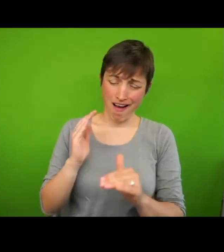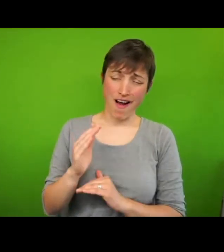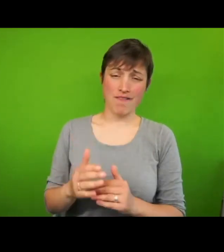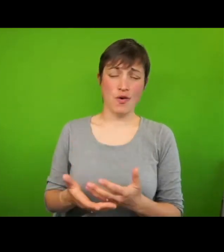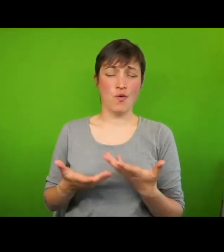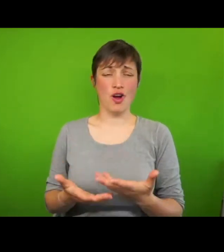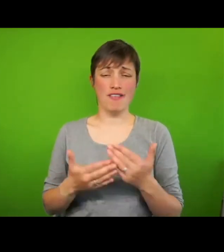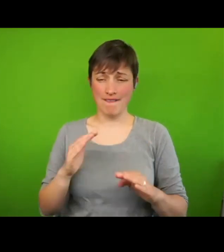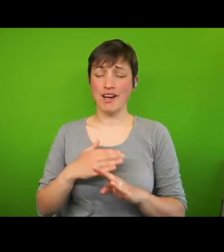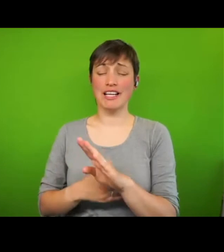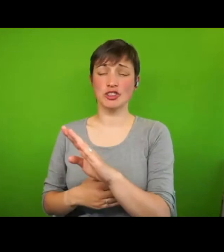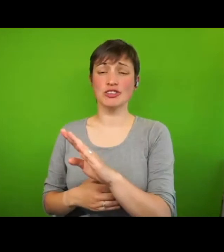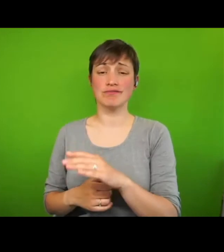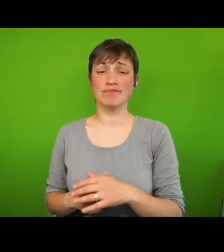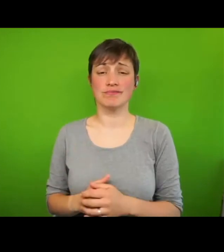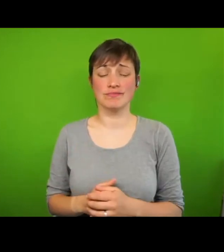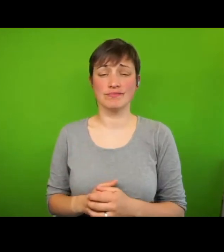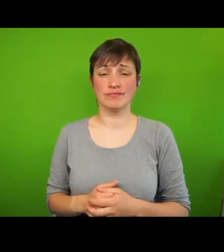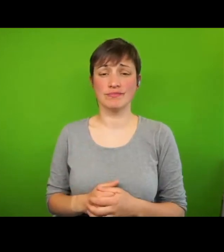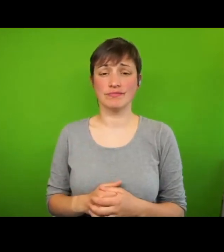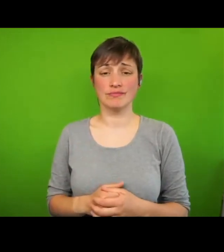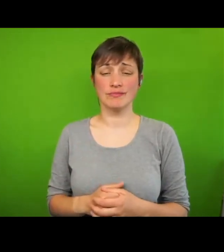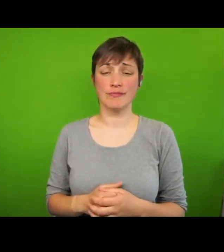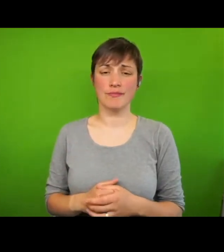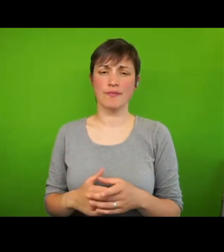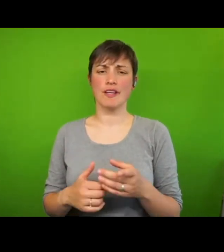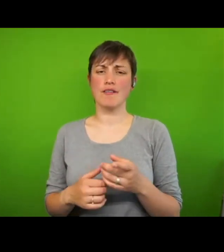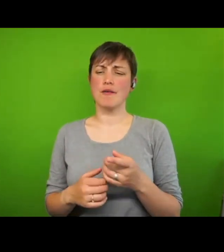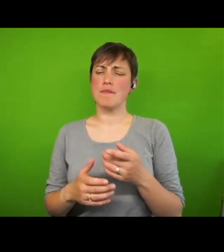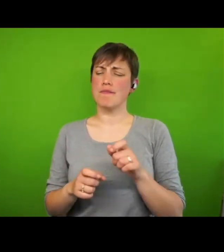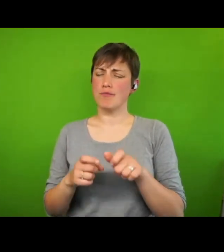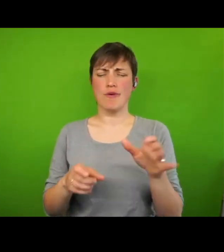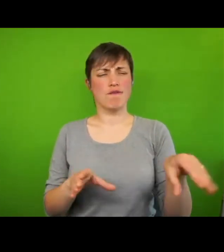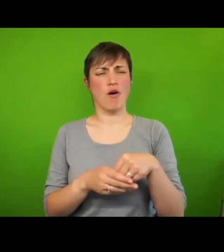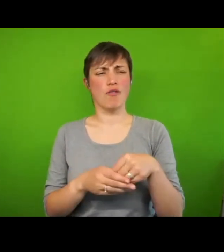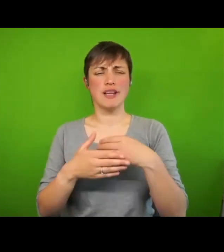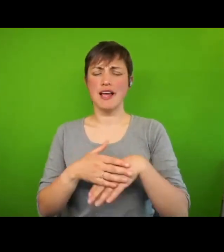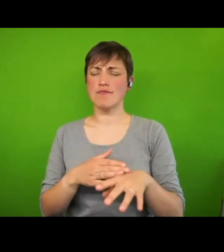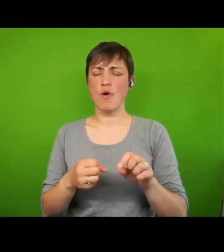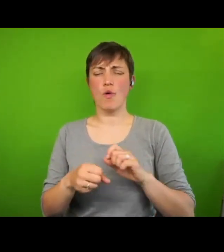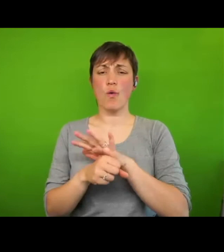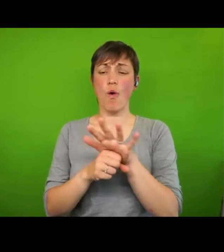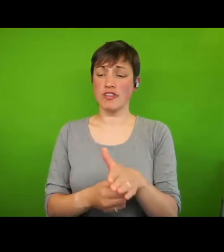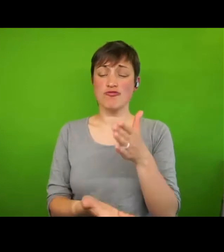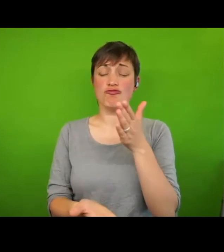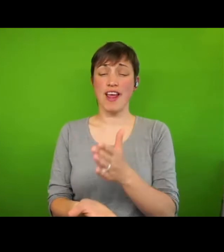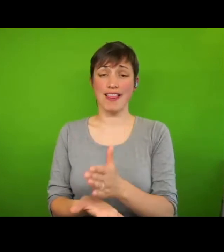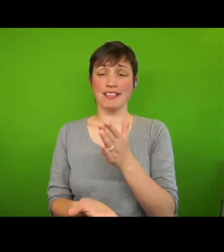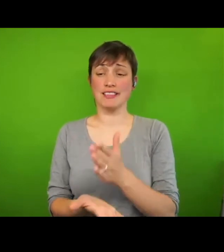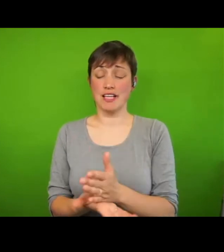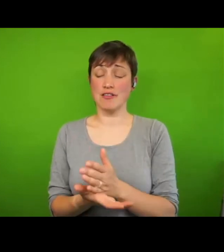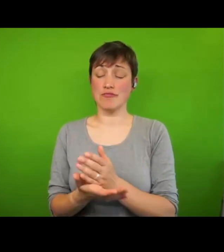As participants in the COVID realities project warned, there is nothing left to cut back.